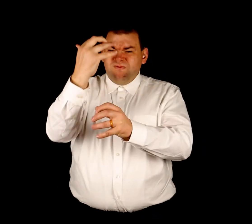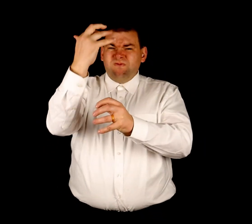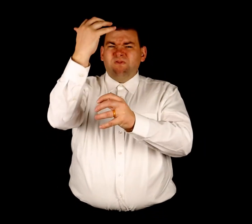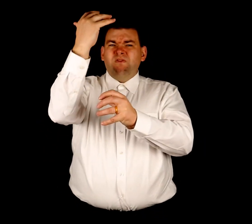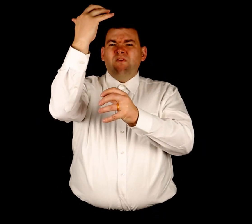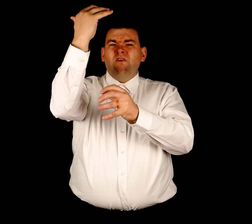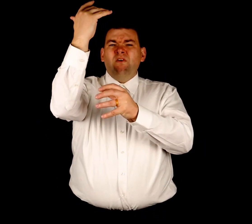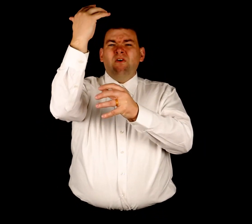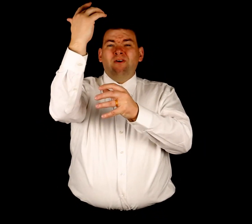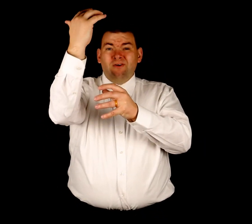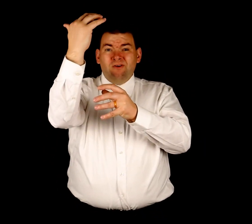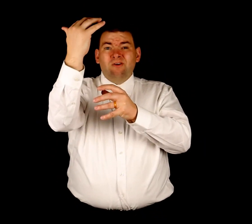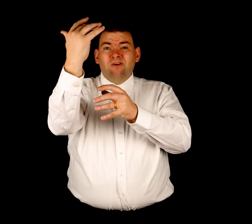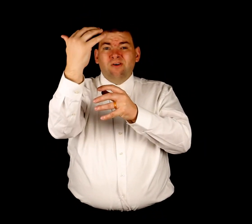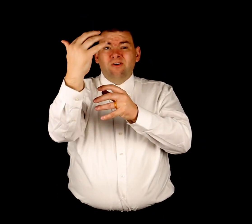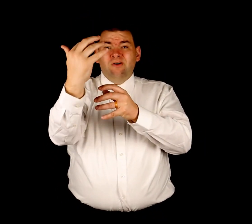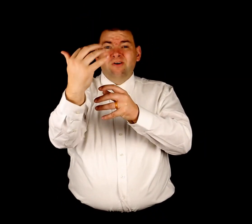overflowing